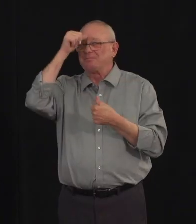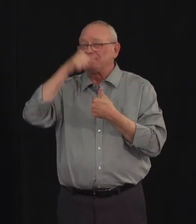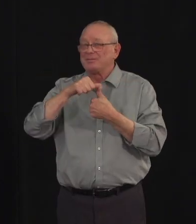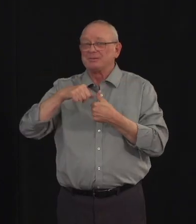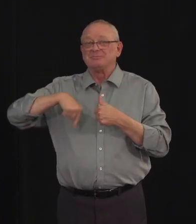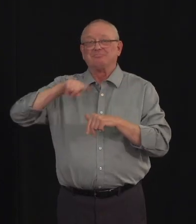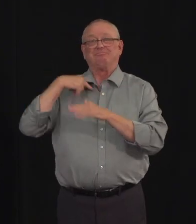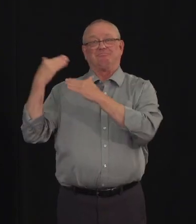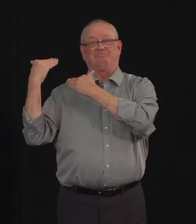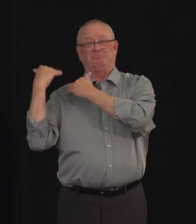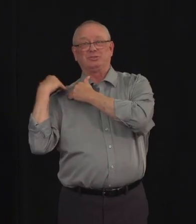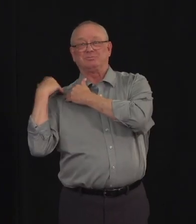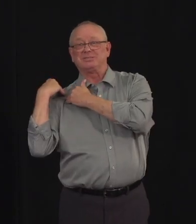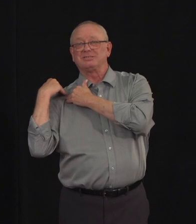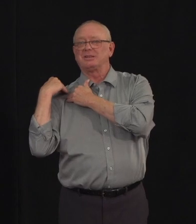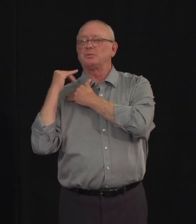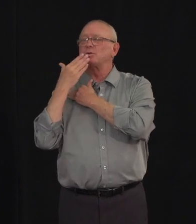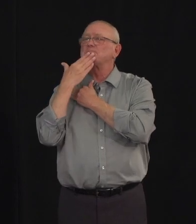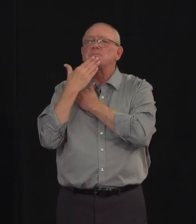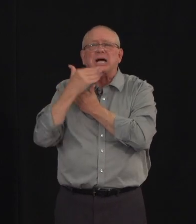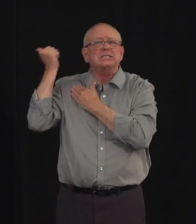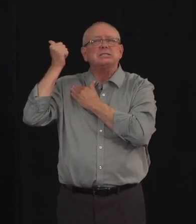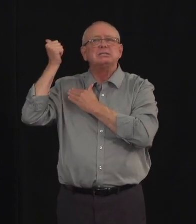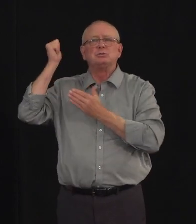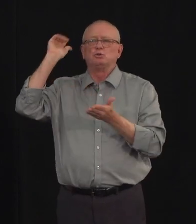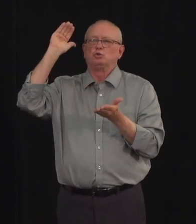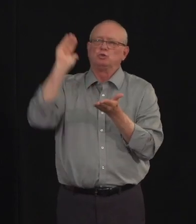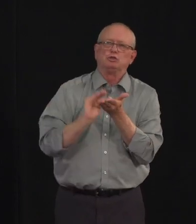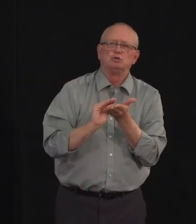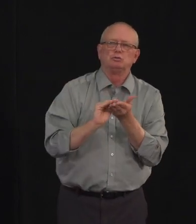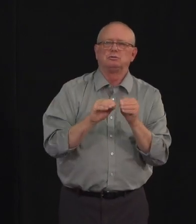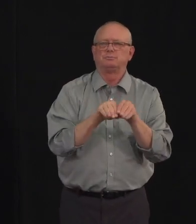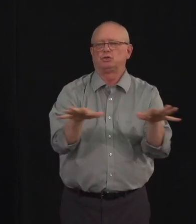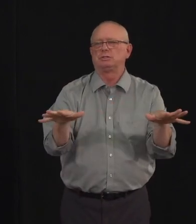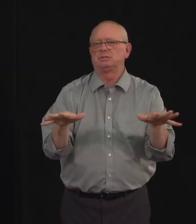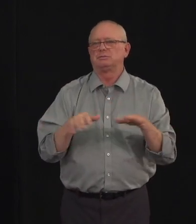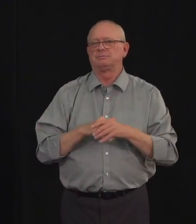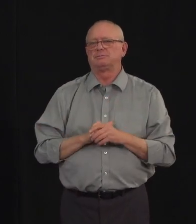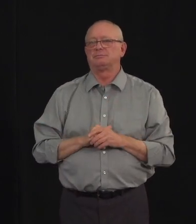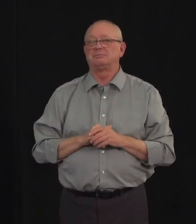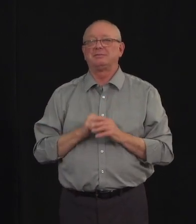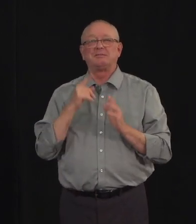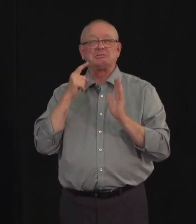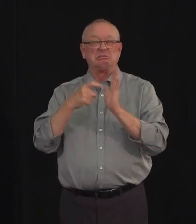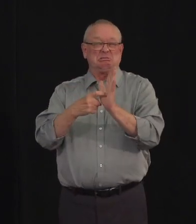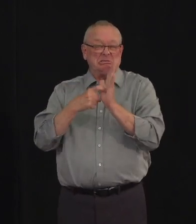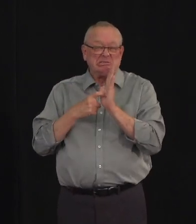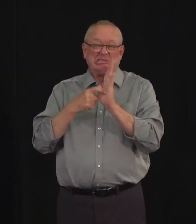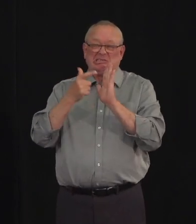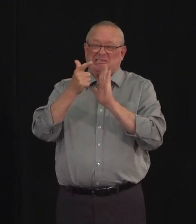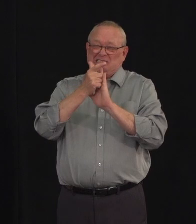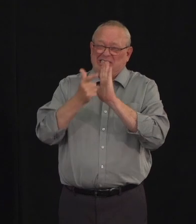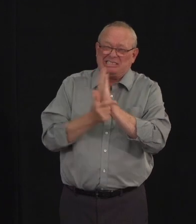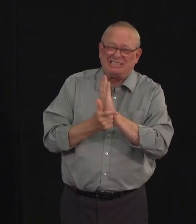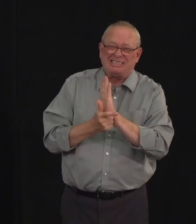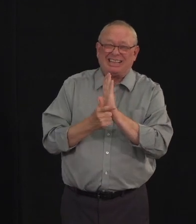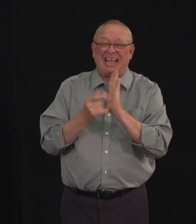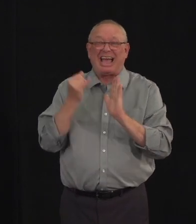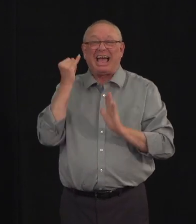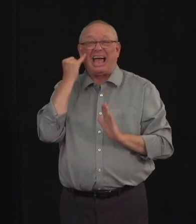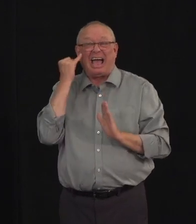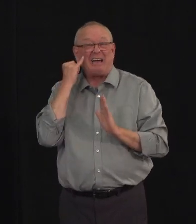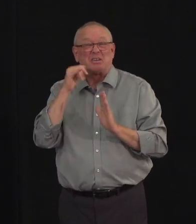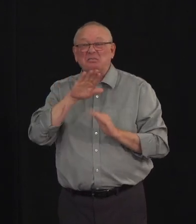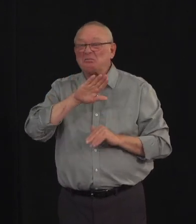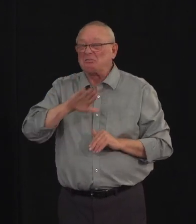is our best insurance against having to do any kind of mandatory measures in the future, whatever those mandatory measures might